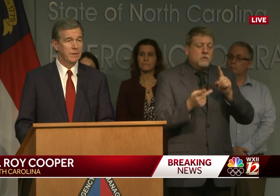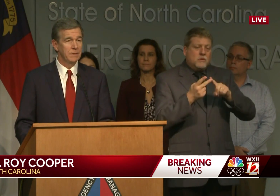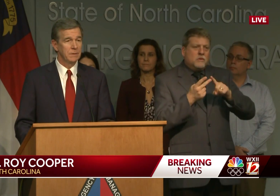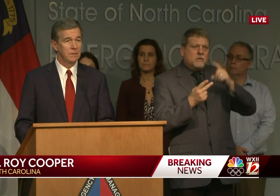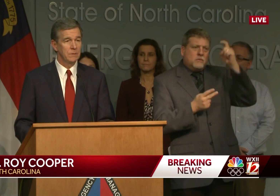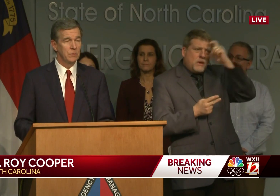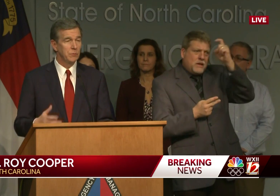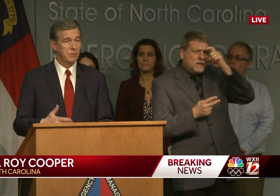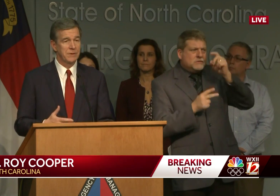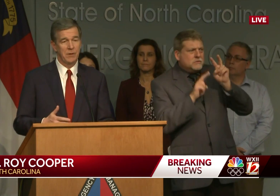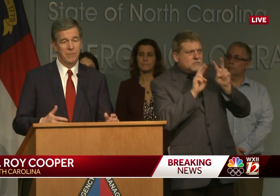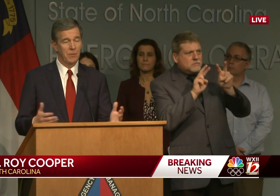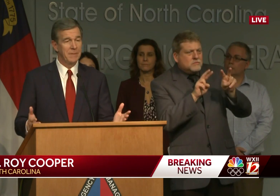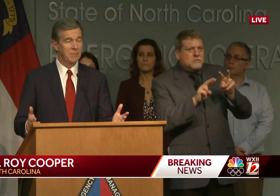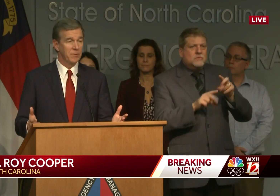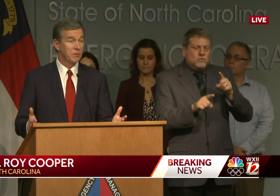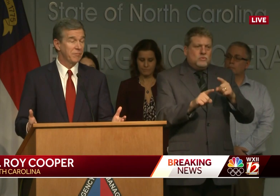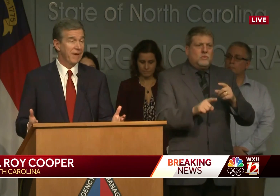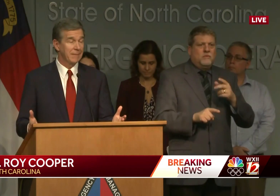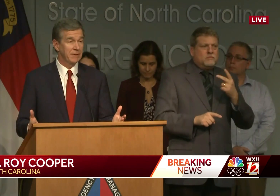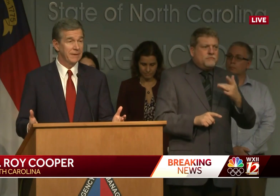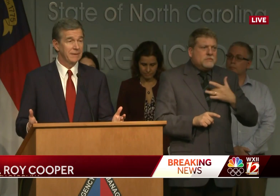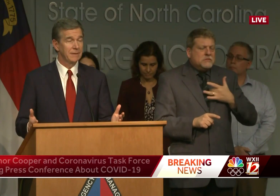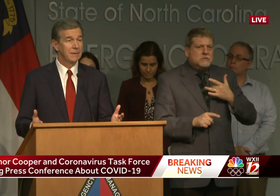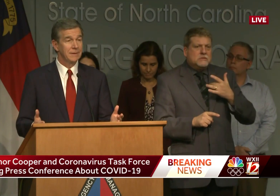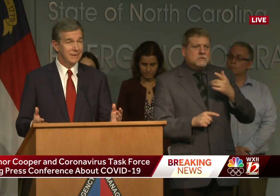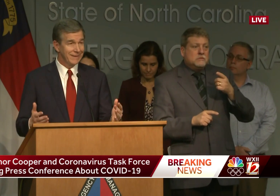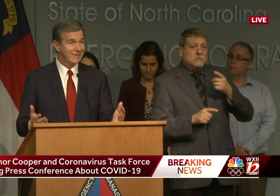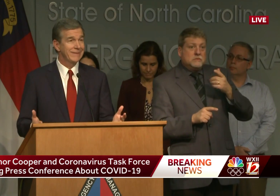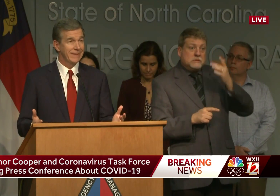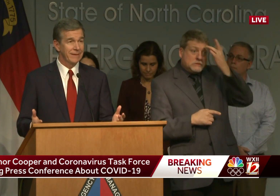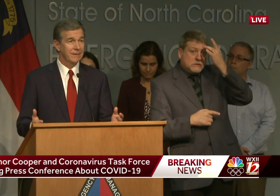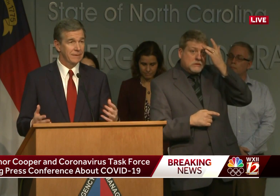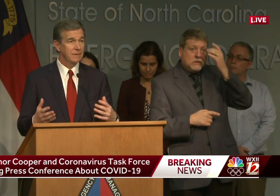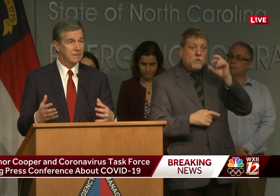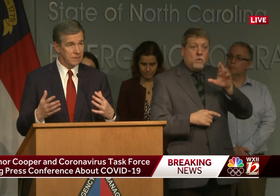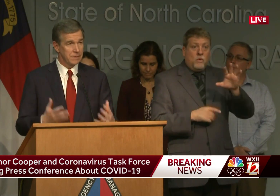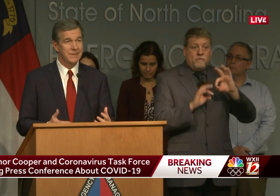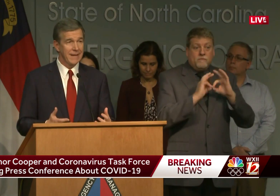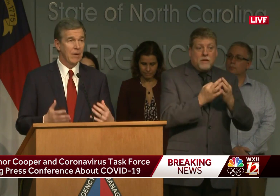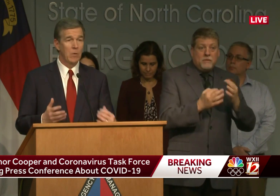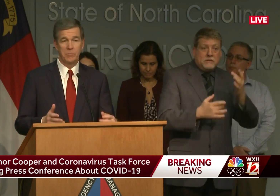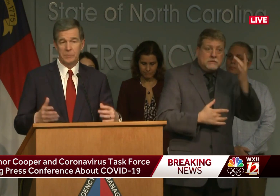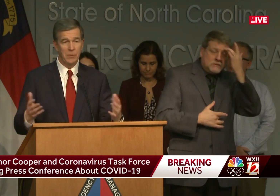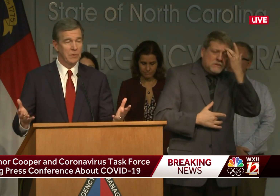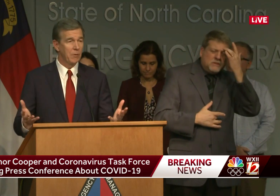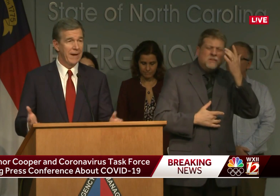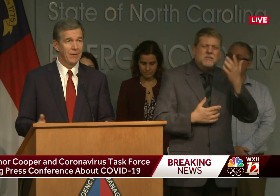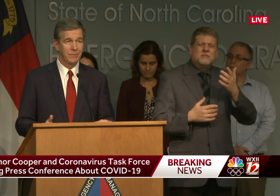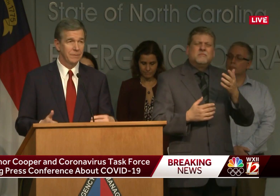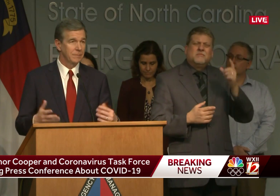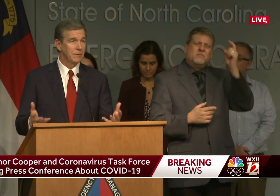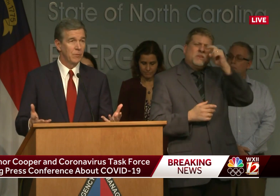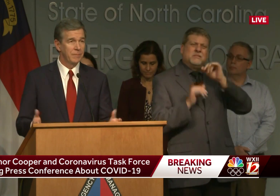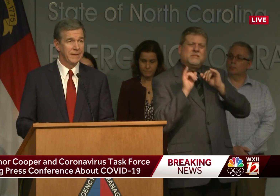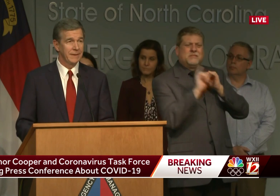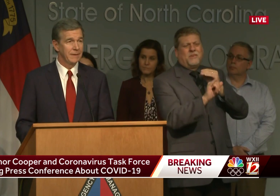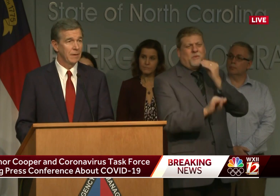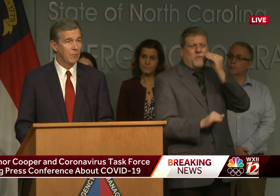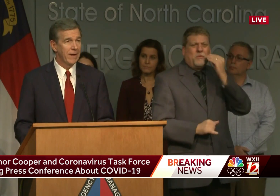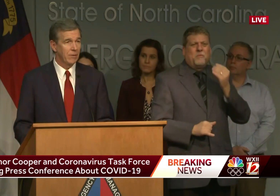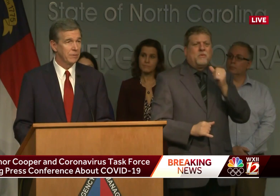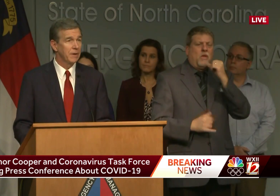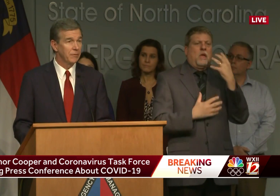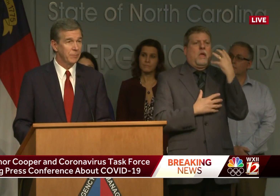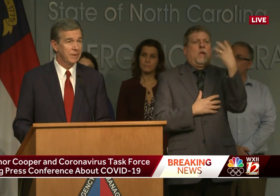when you yourself or a member of your family is sick. Stay home. Don't go out. Don't be